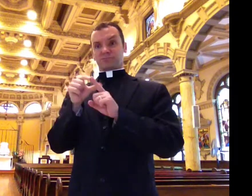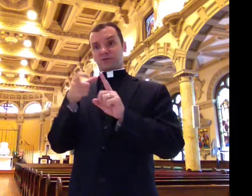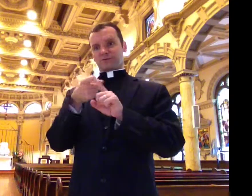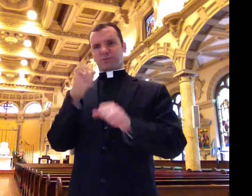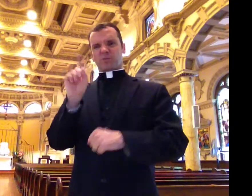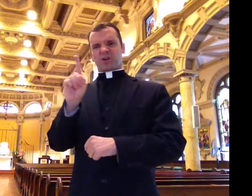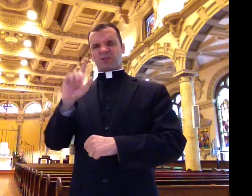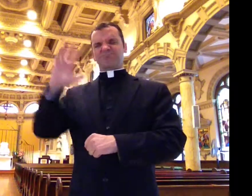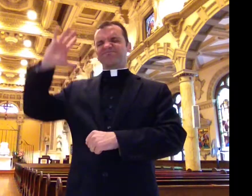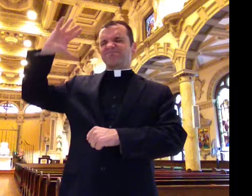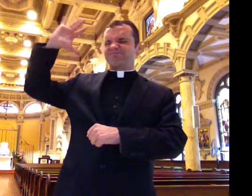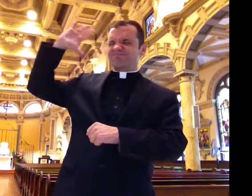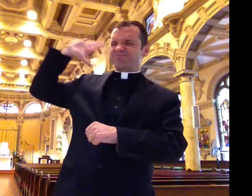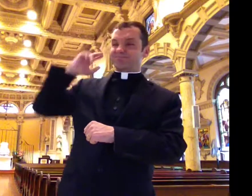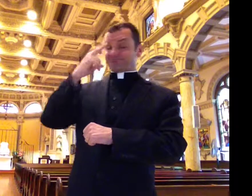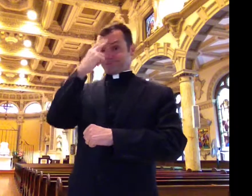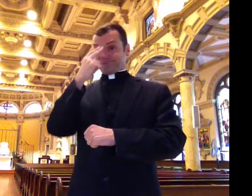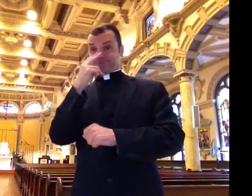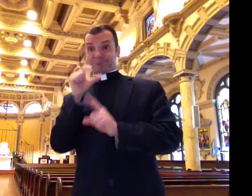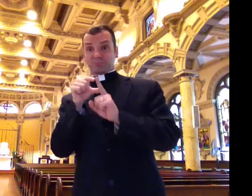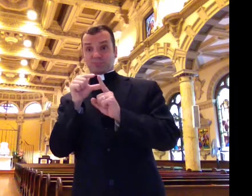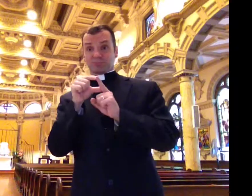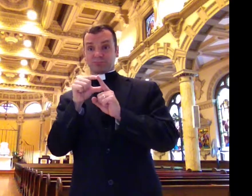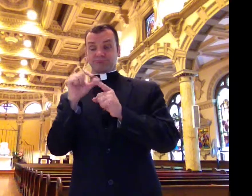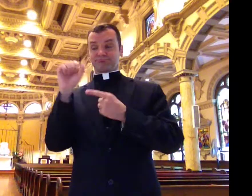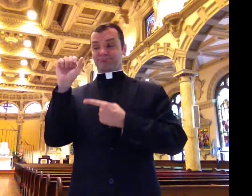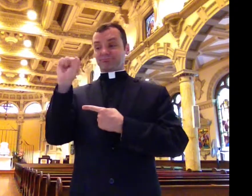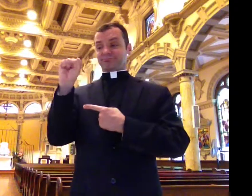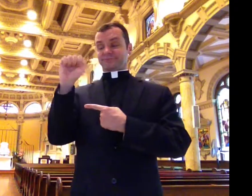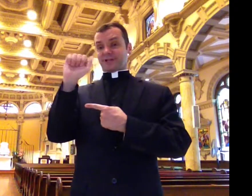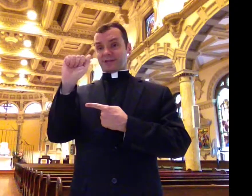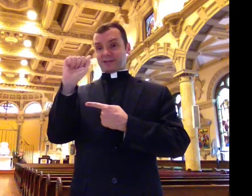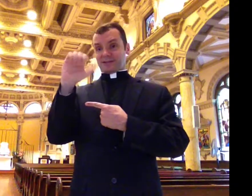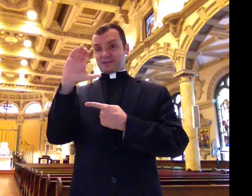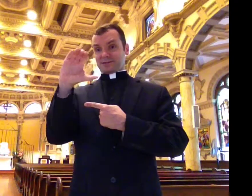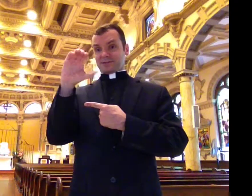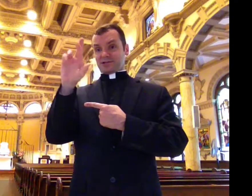The word sacrament comes from an ancient Latin word, sacramentum.